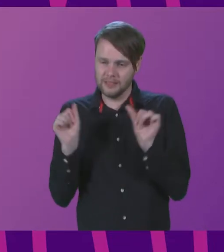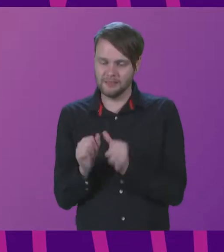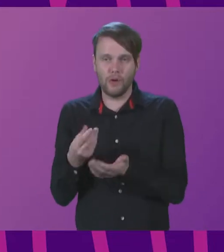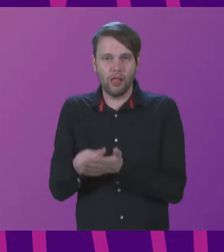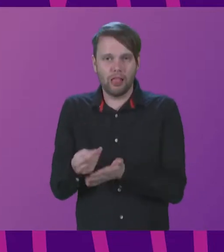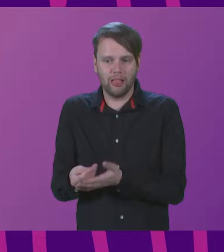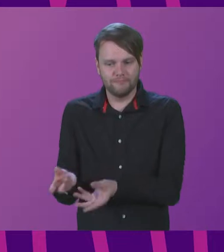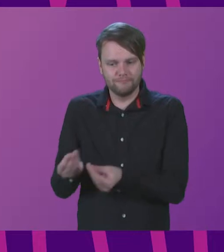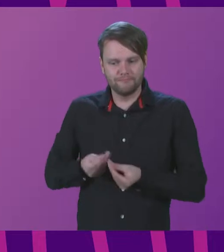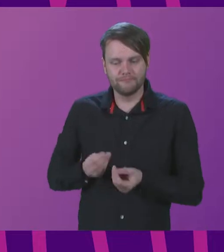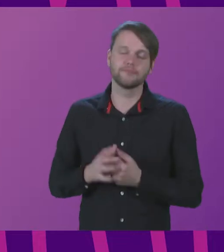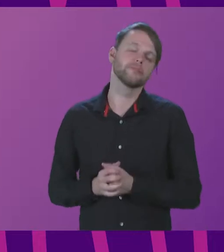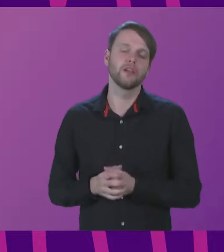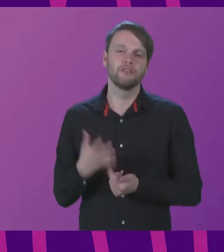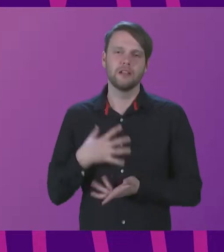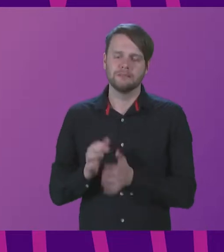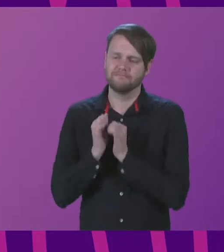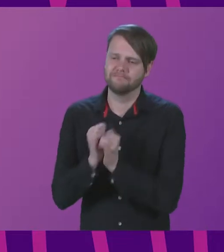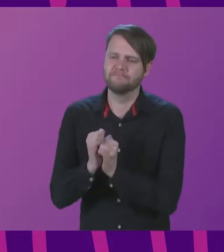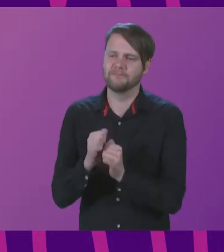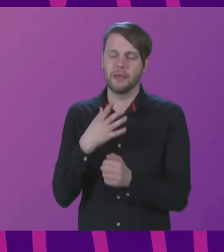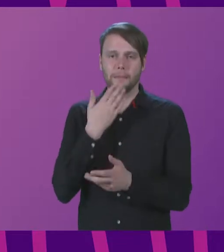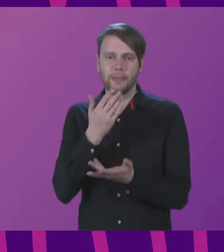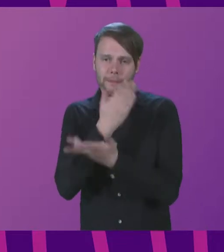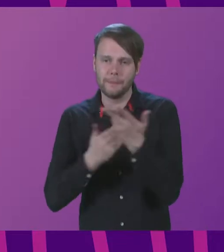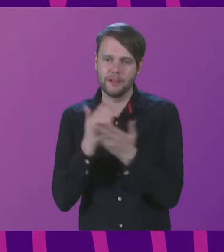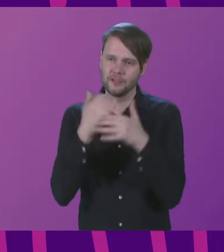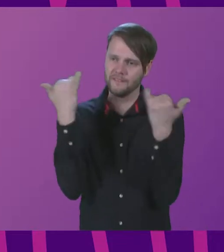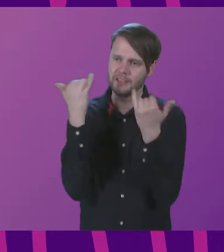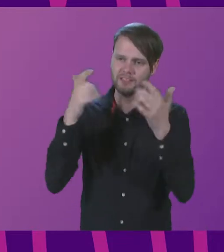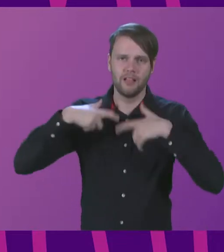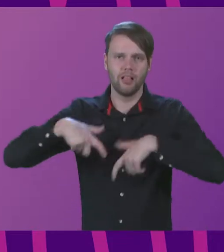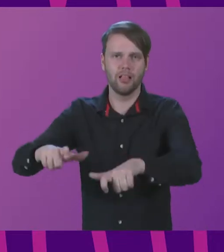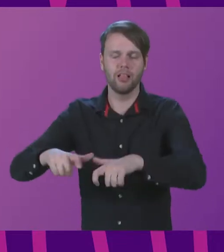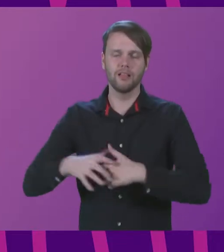and imploring us just to make sure that the festival survived.